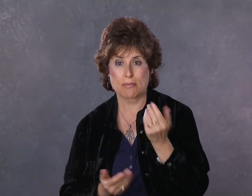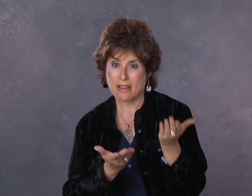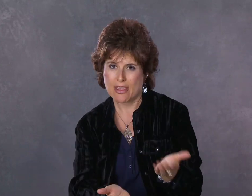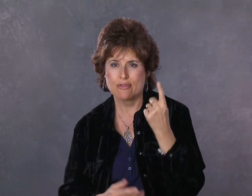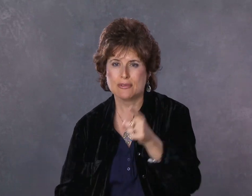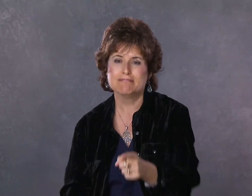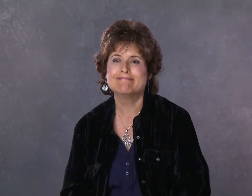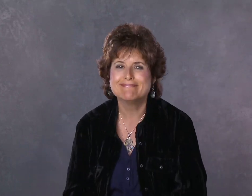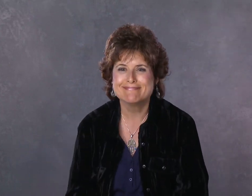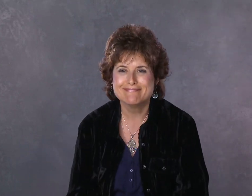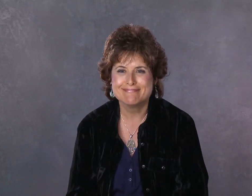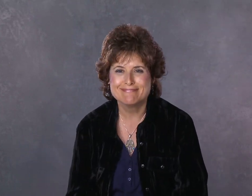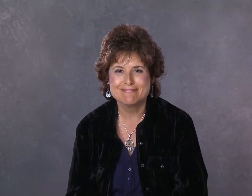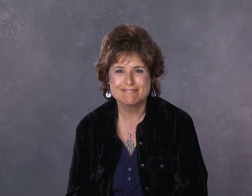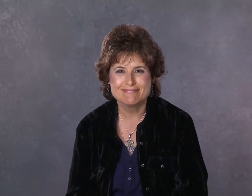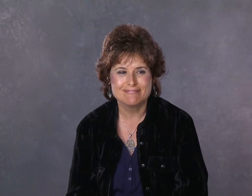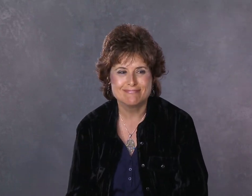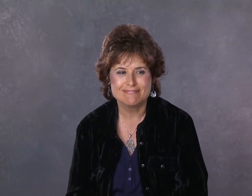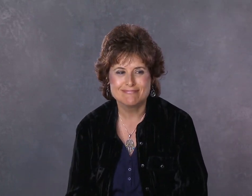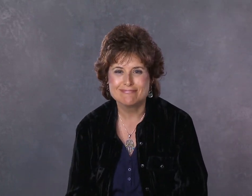was very grateful that we were there for him.